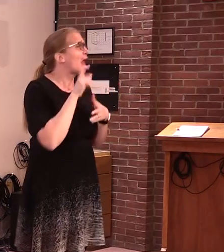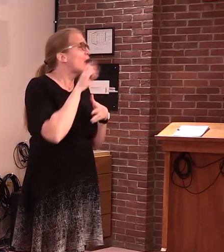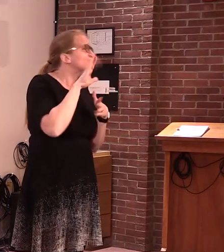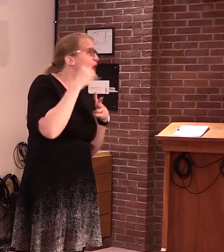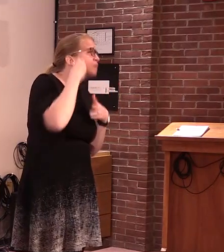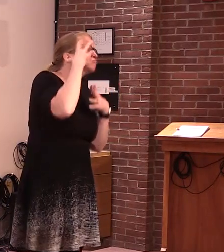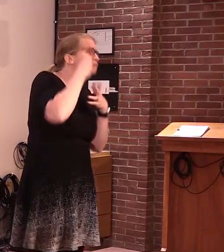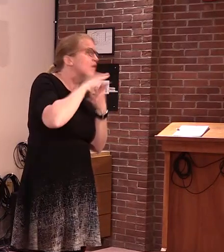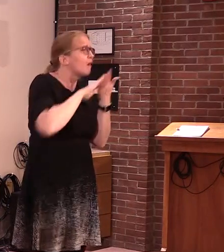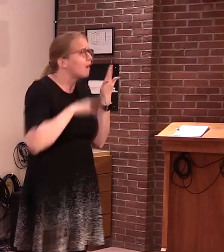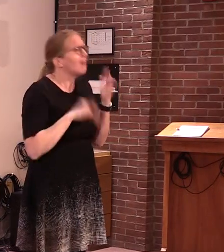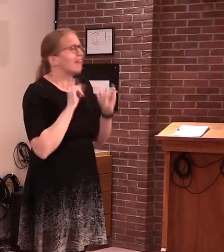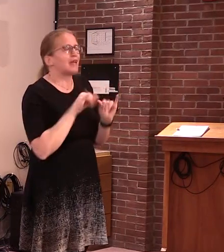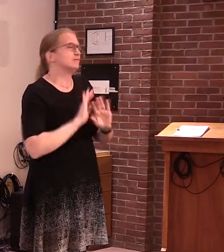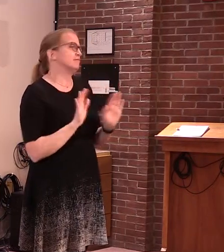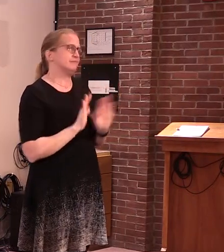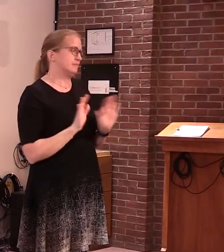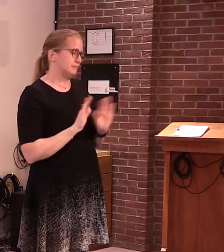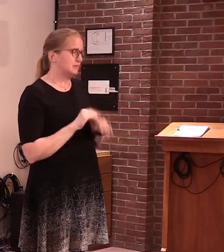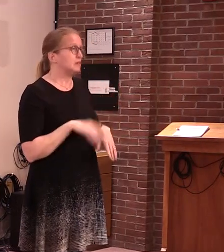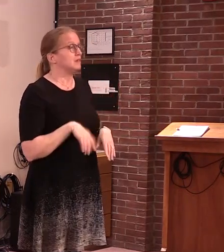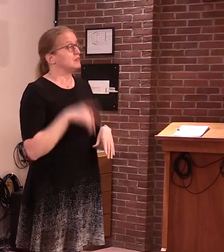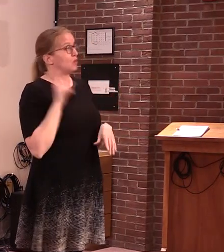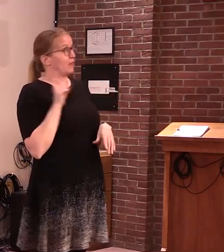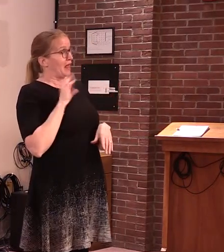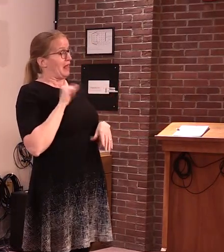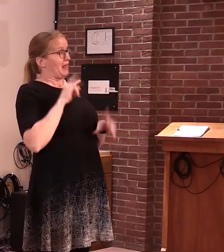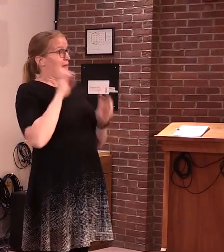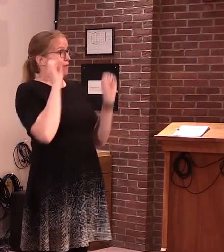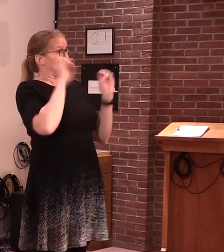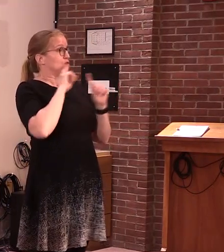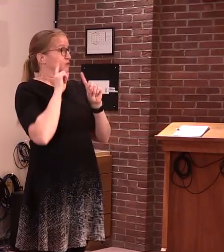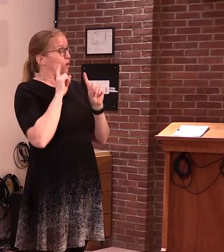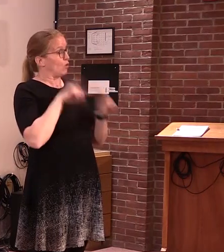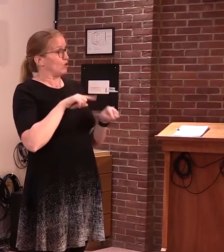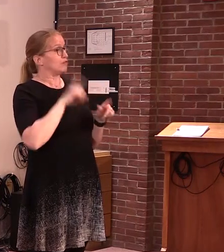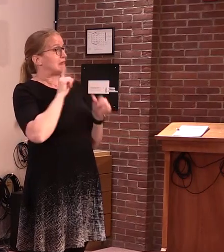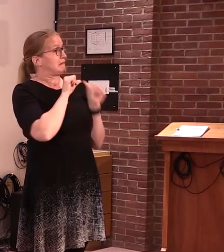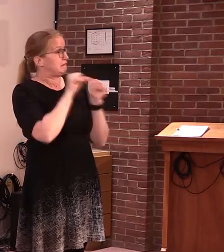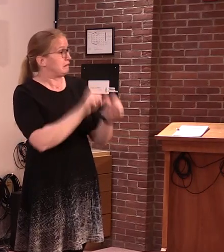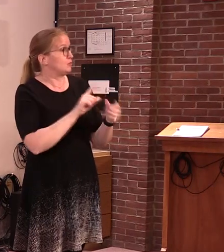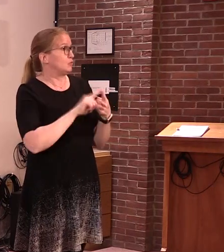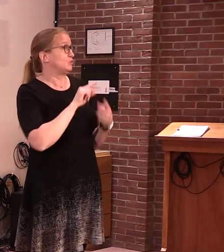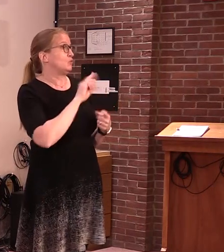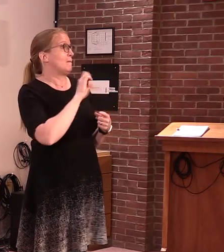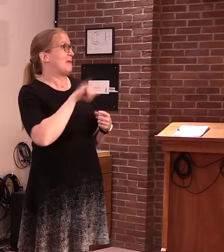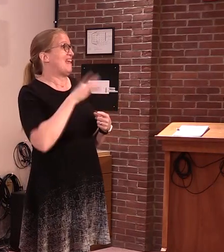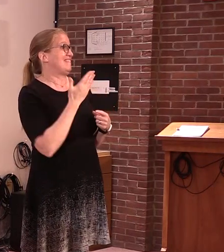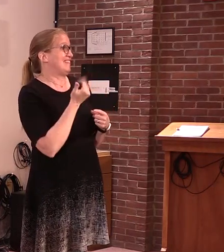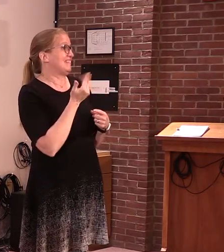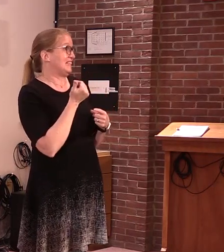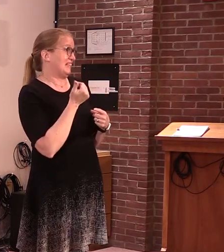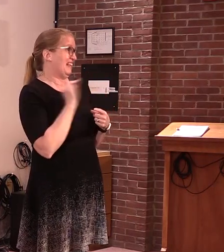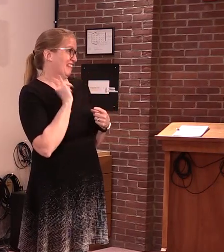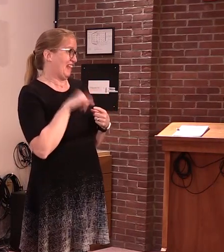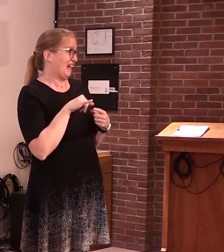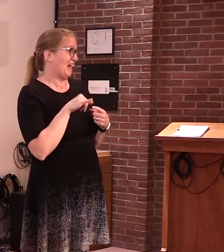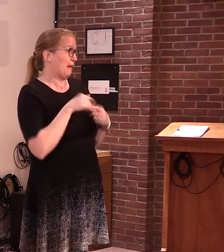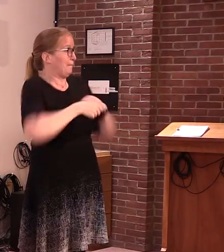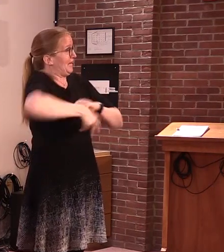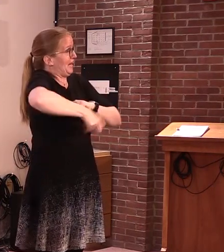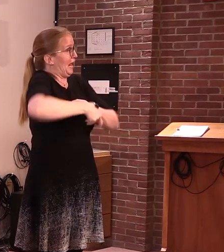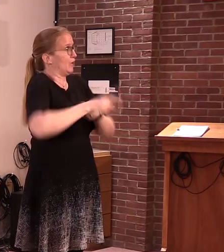extends until midnight, May 15th, I want to emphasize this, it would be premature to